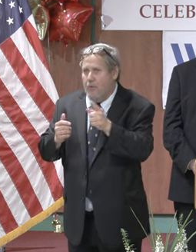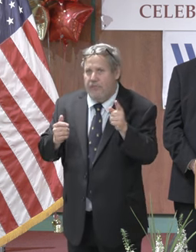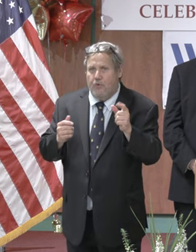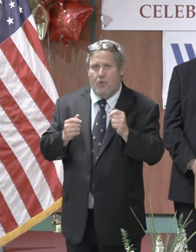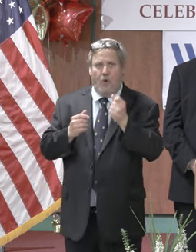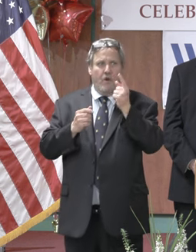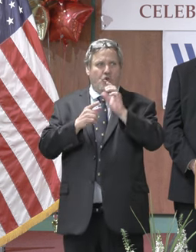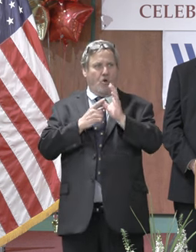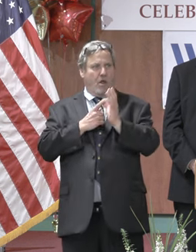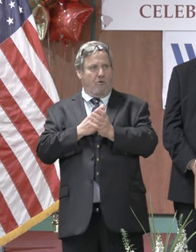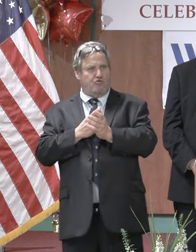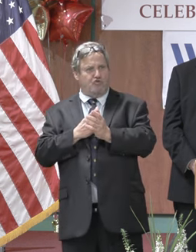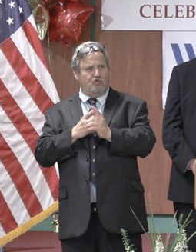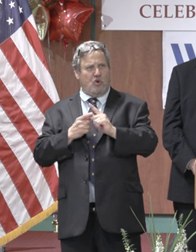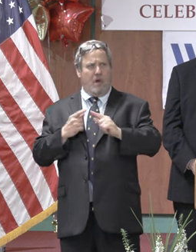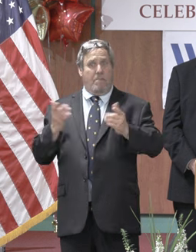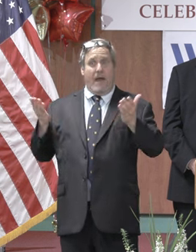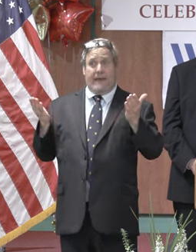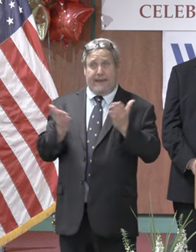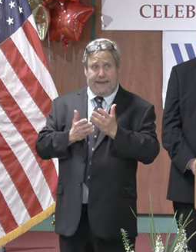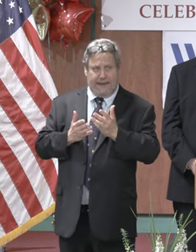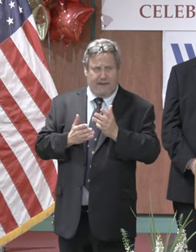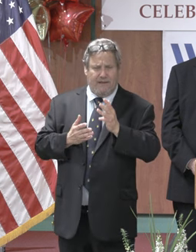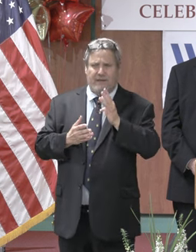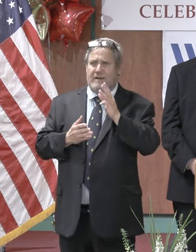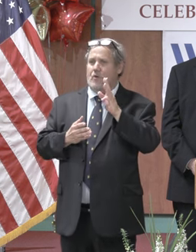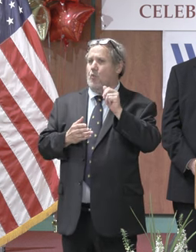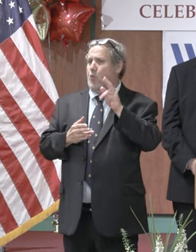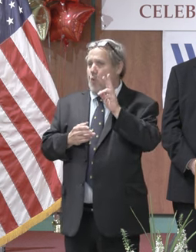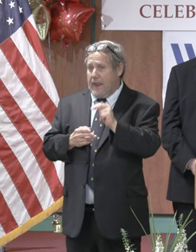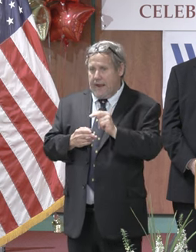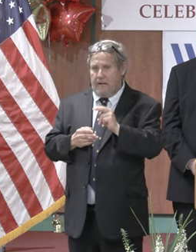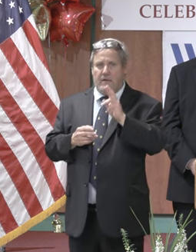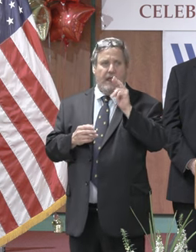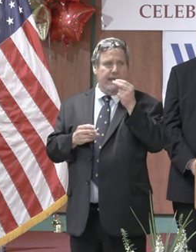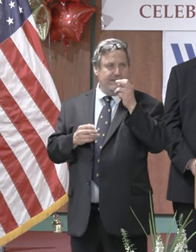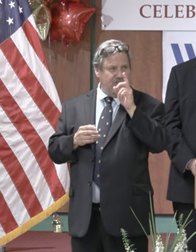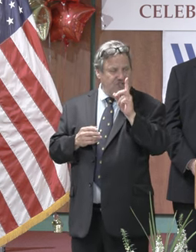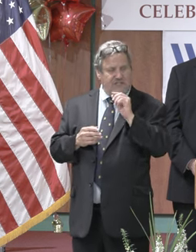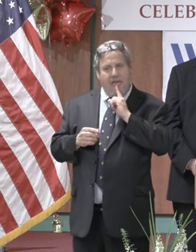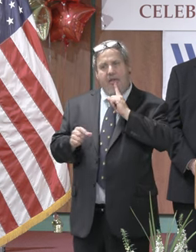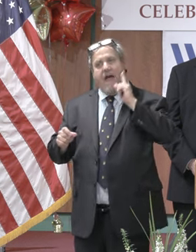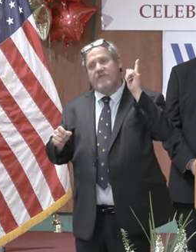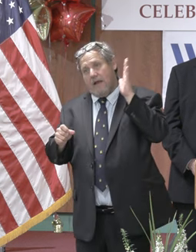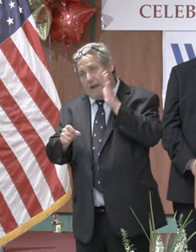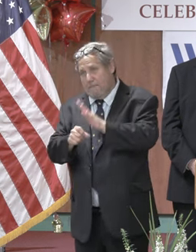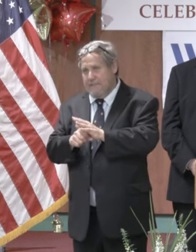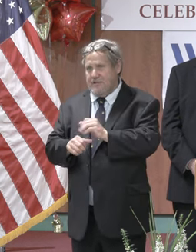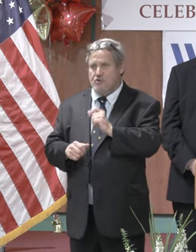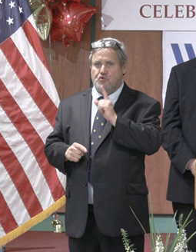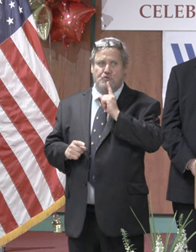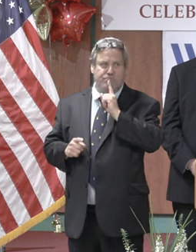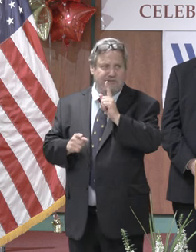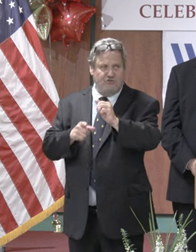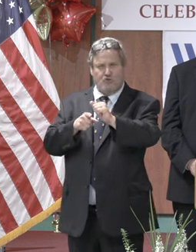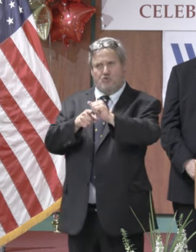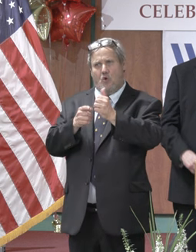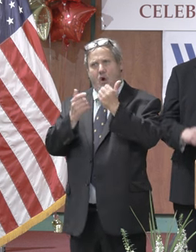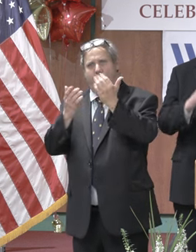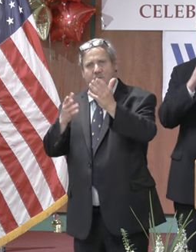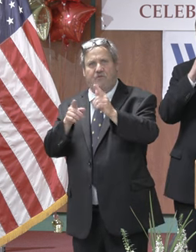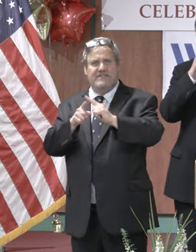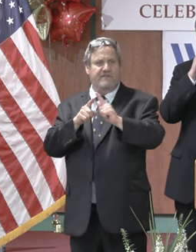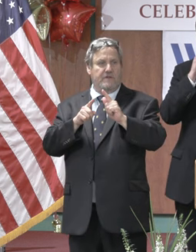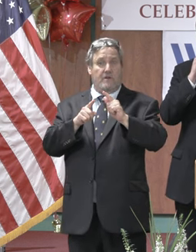and you know this project is going to be working with communication access at the